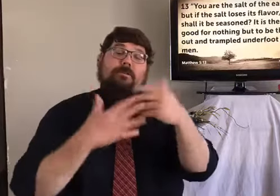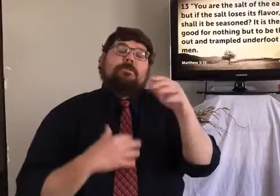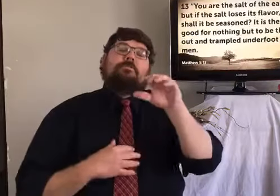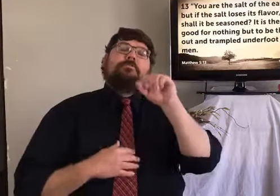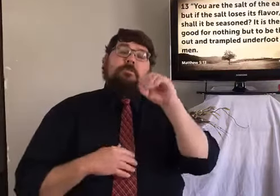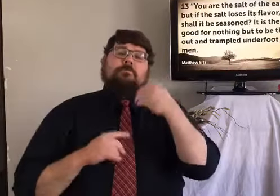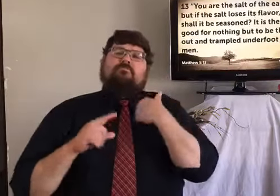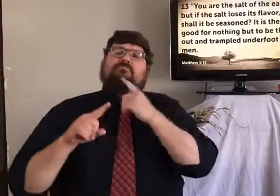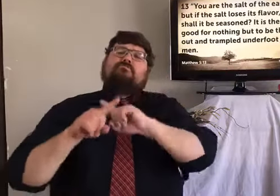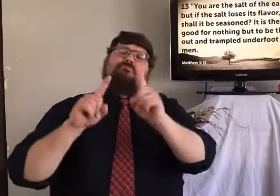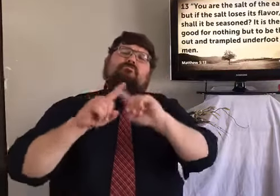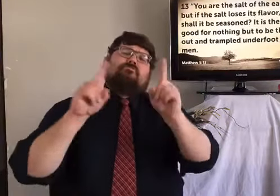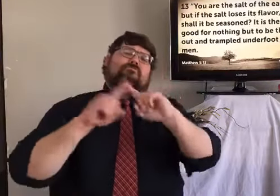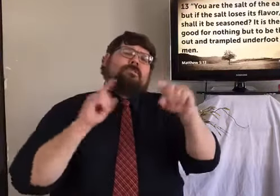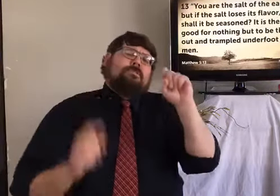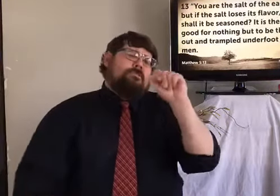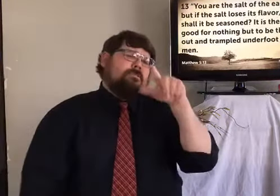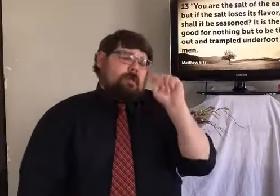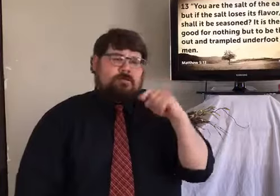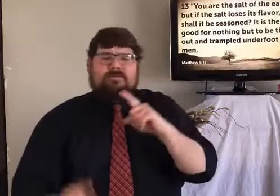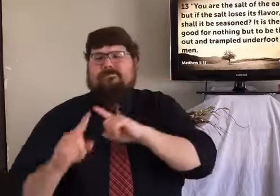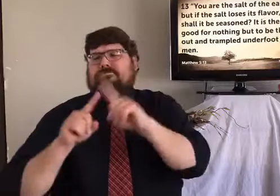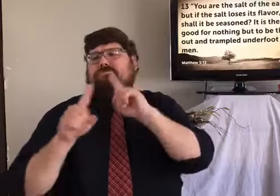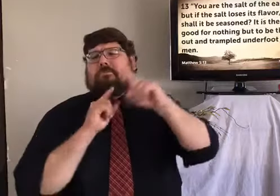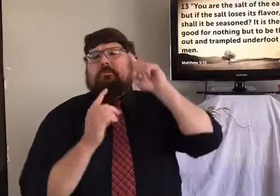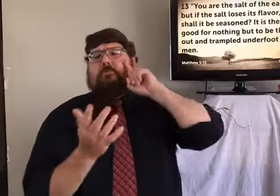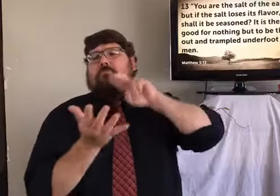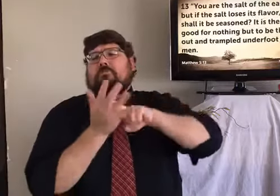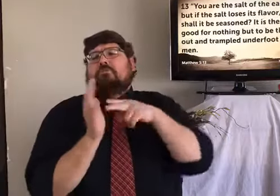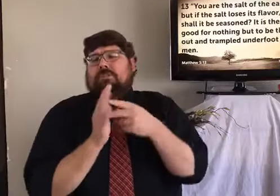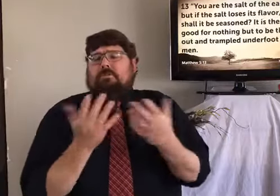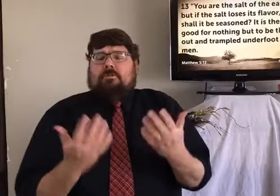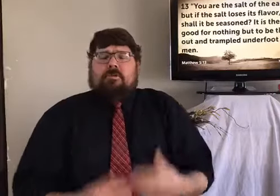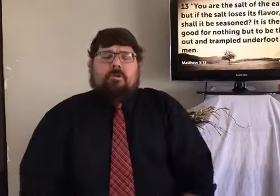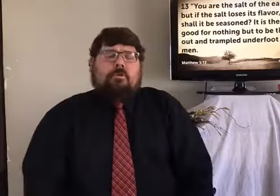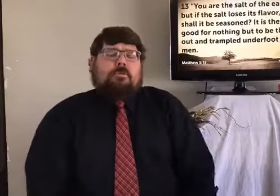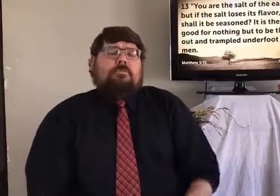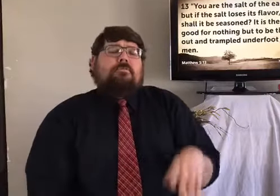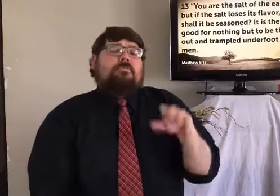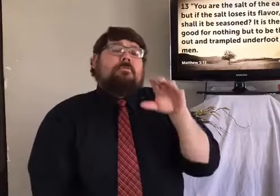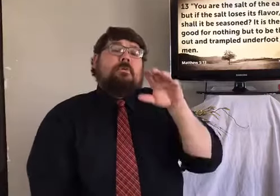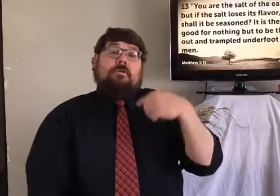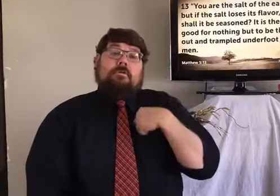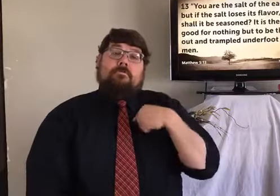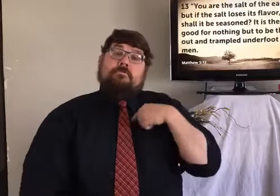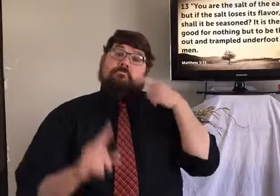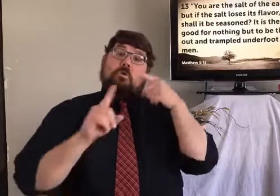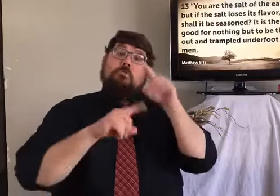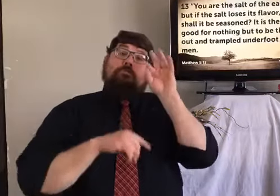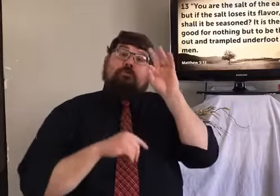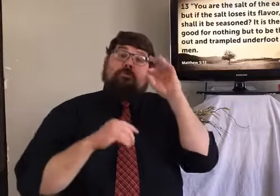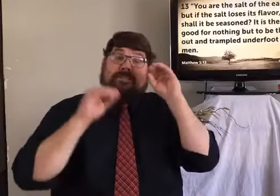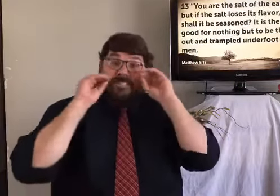That's the question. But there's all kinds of different salts, and they have different purposes.